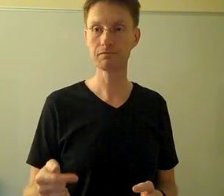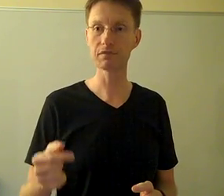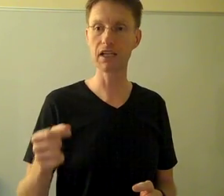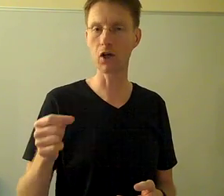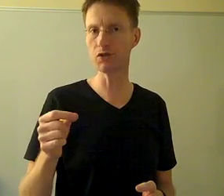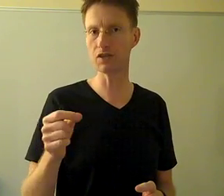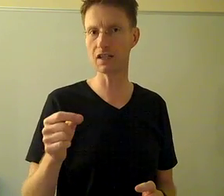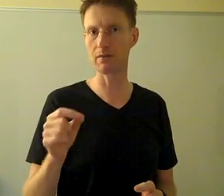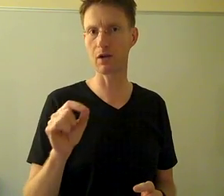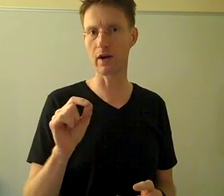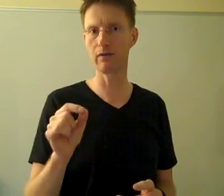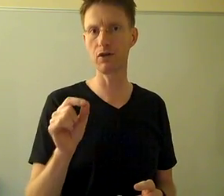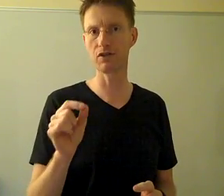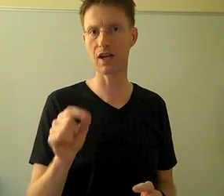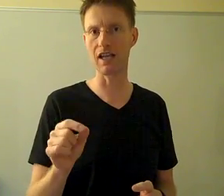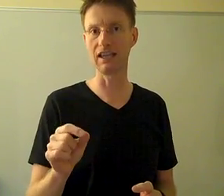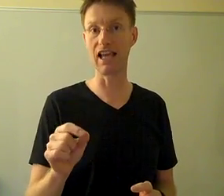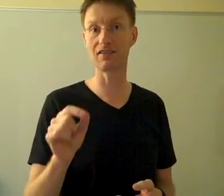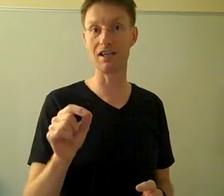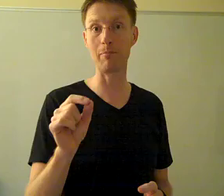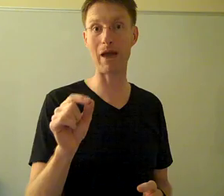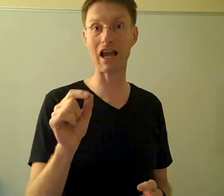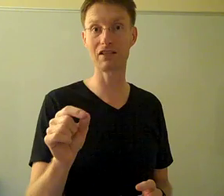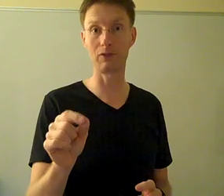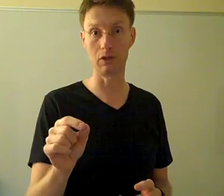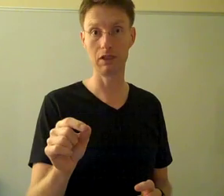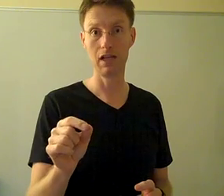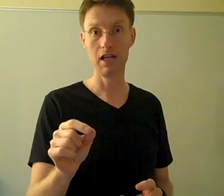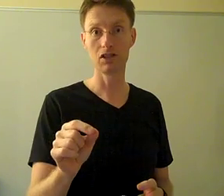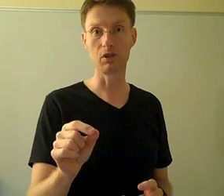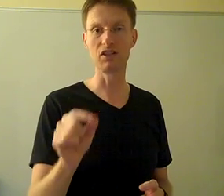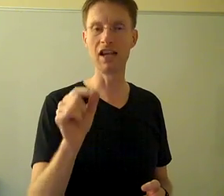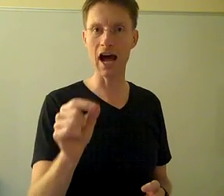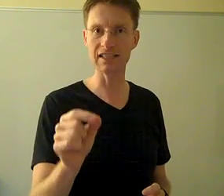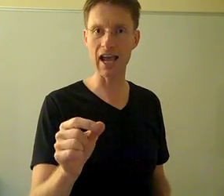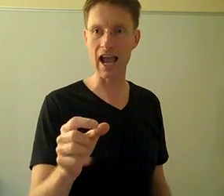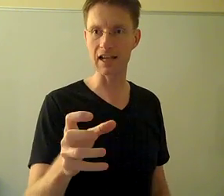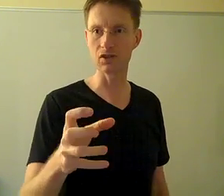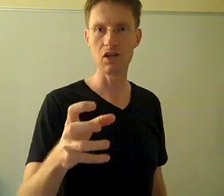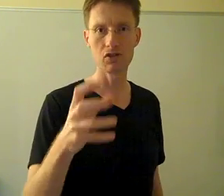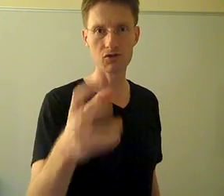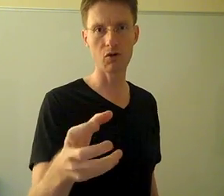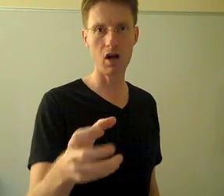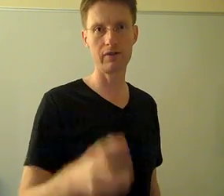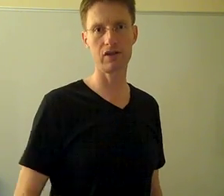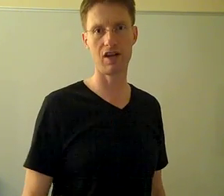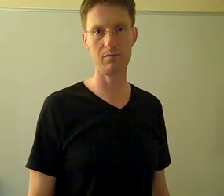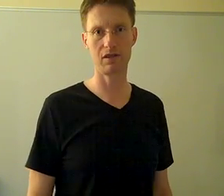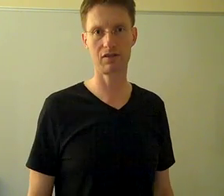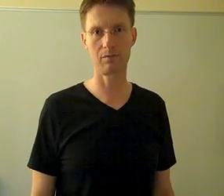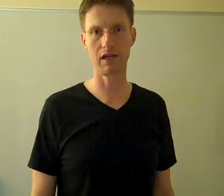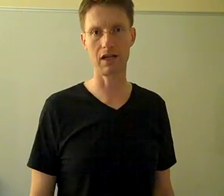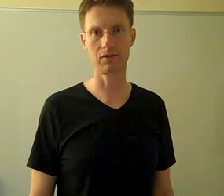It also tends to make whatever you say less impactful, so it's not as strong of a statement as somebody else.